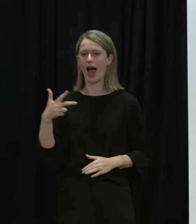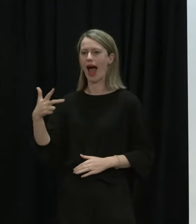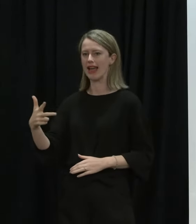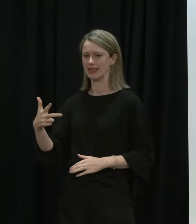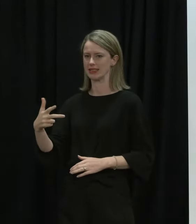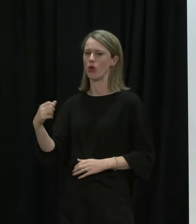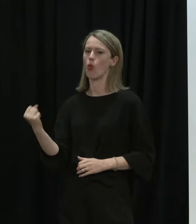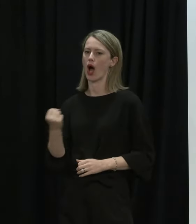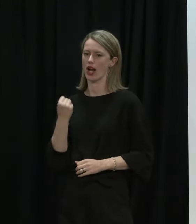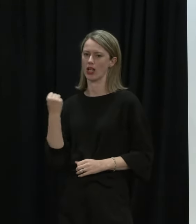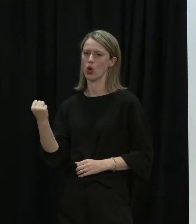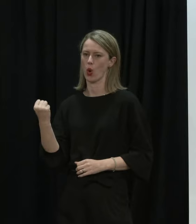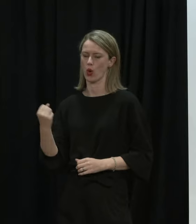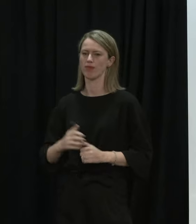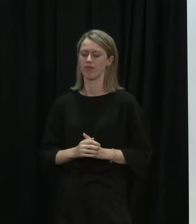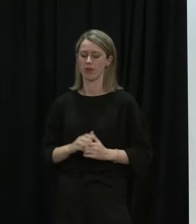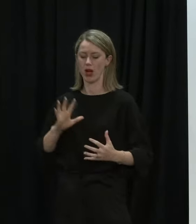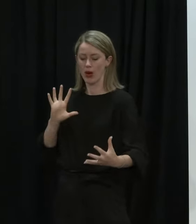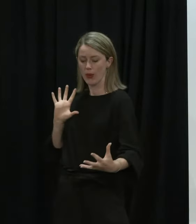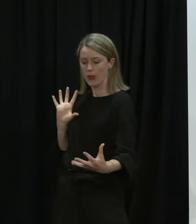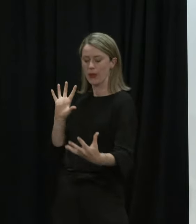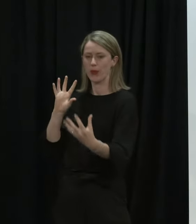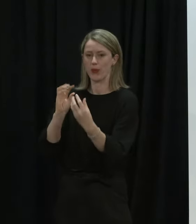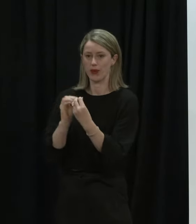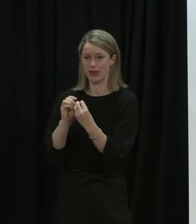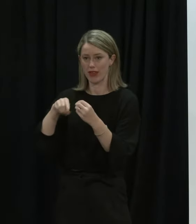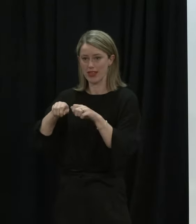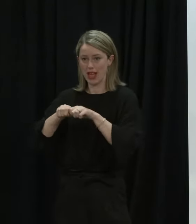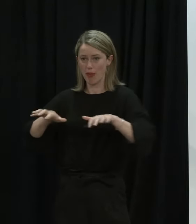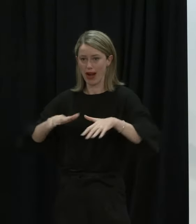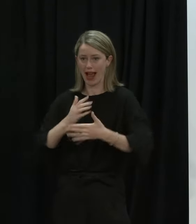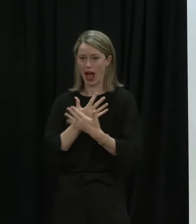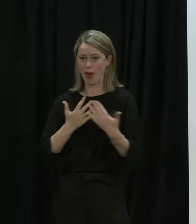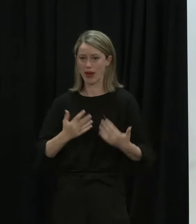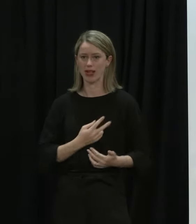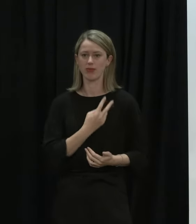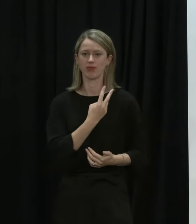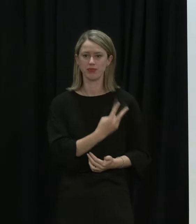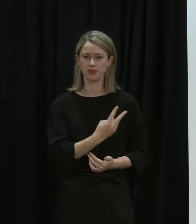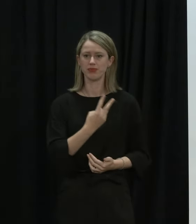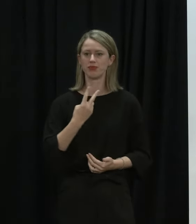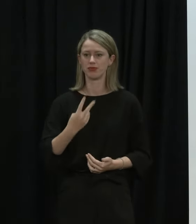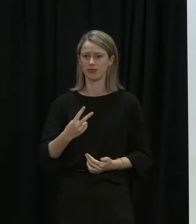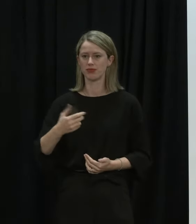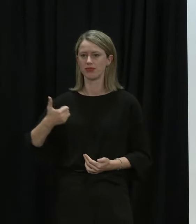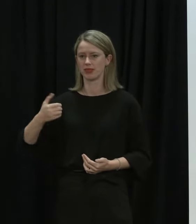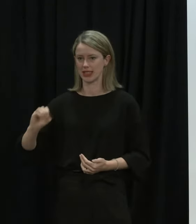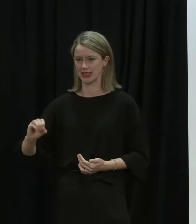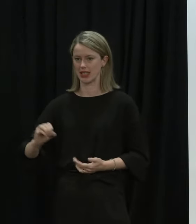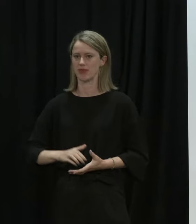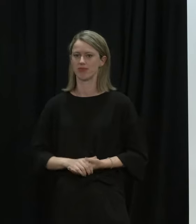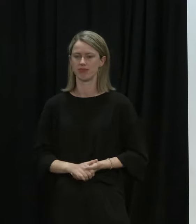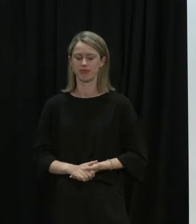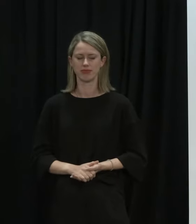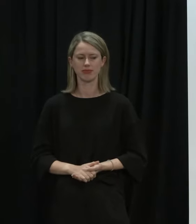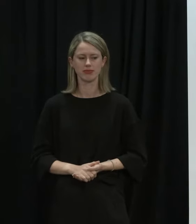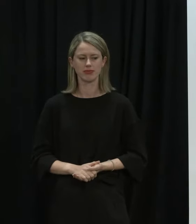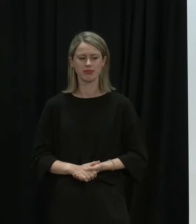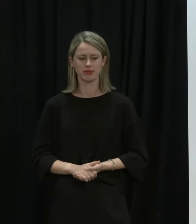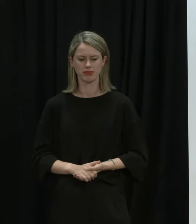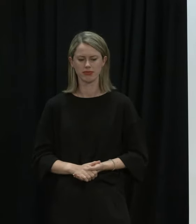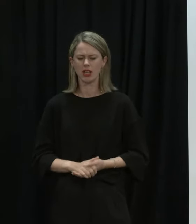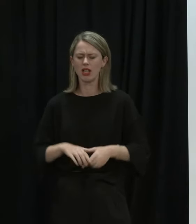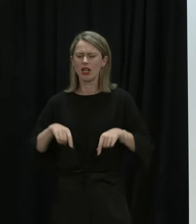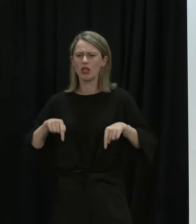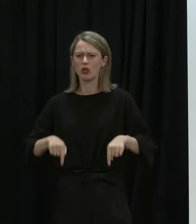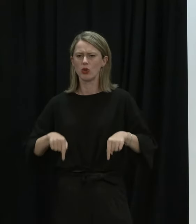are in the Waikato. So our total number of cases in this outbreak is now 2,260. Of today's